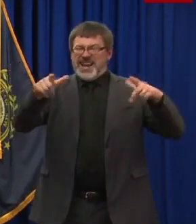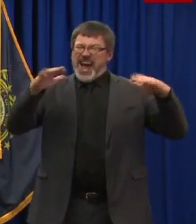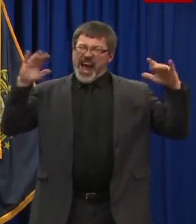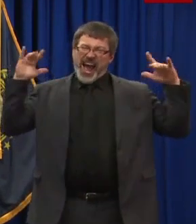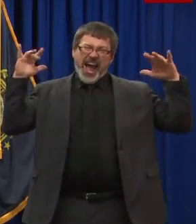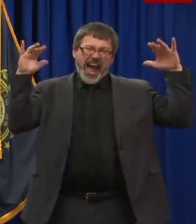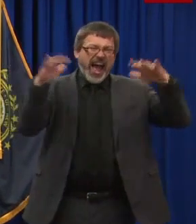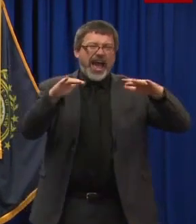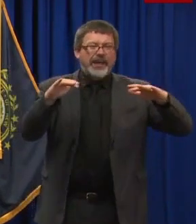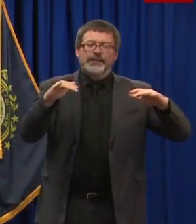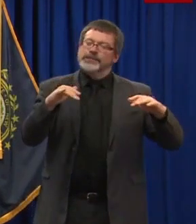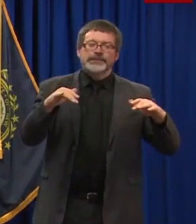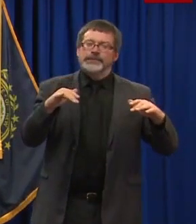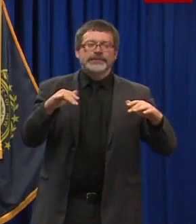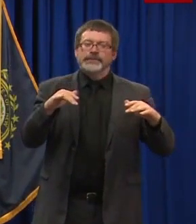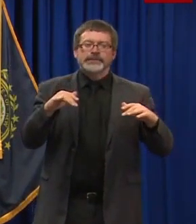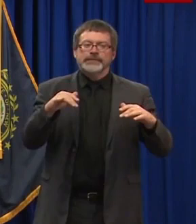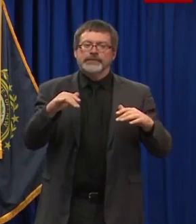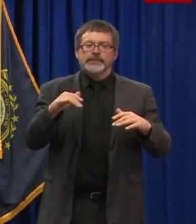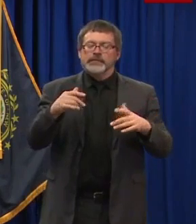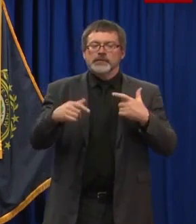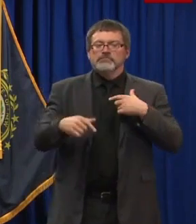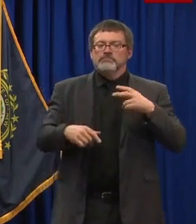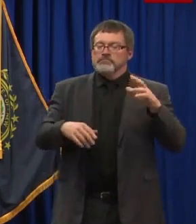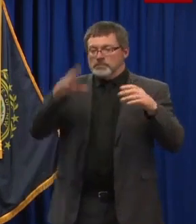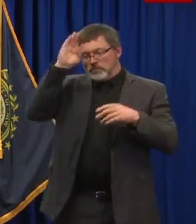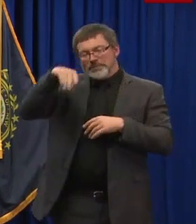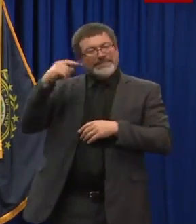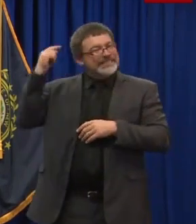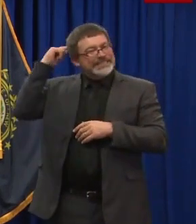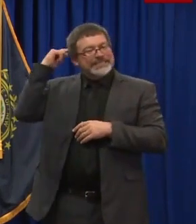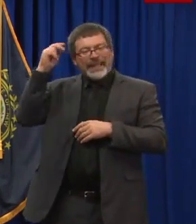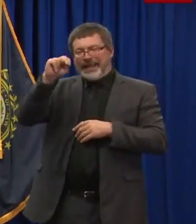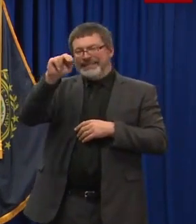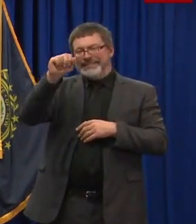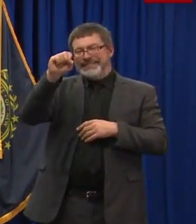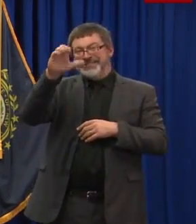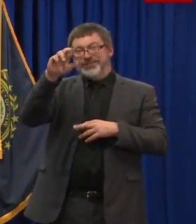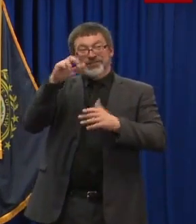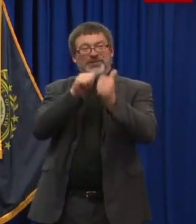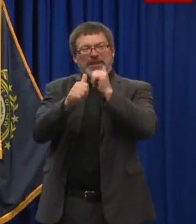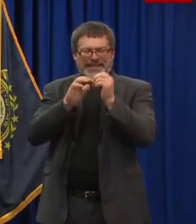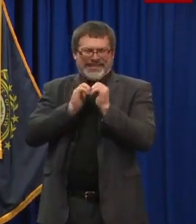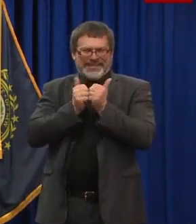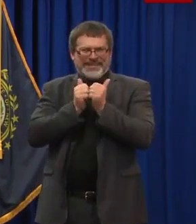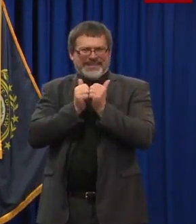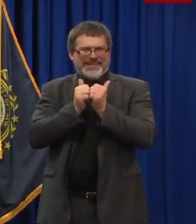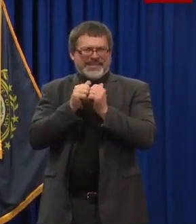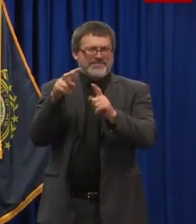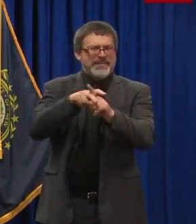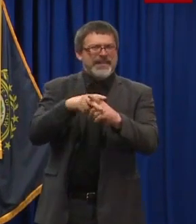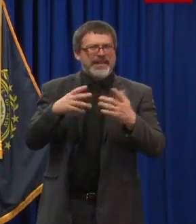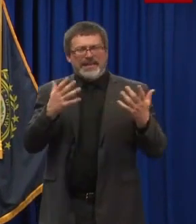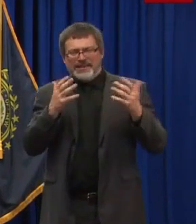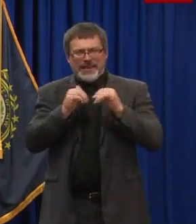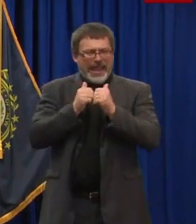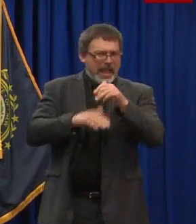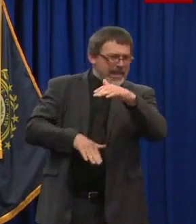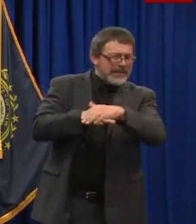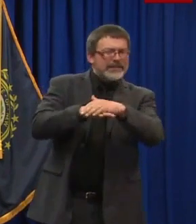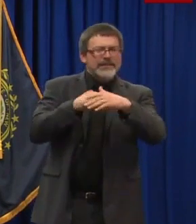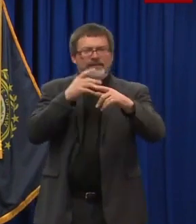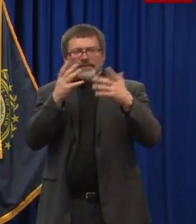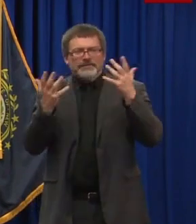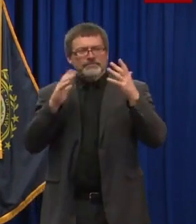race coming to New Hampshire. And we're going to continue working with them to see what kind of capacity guidance. It's a bit of a different situation given they are so